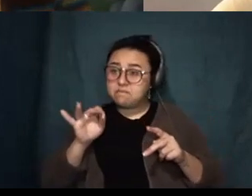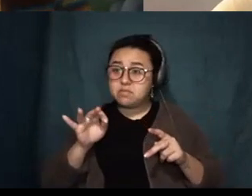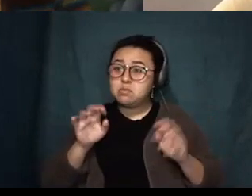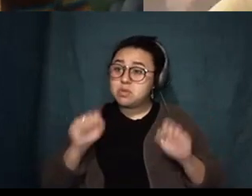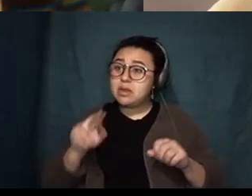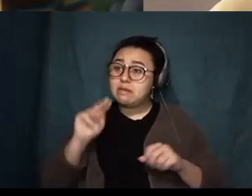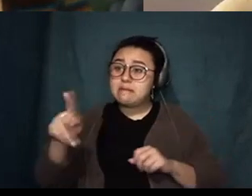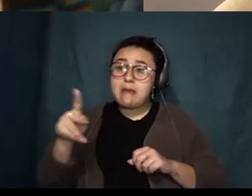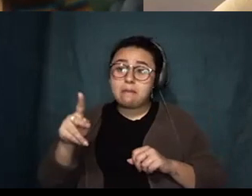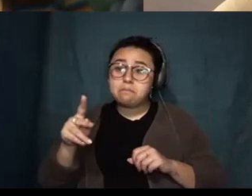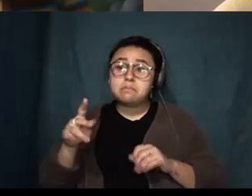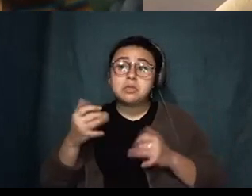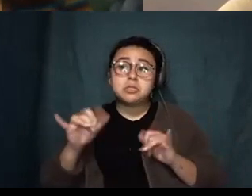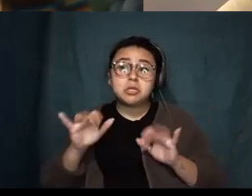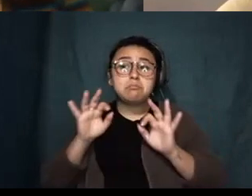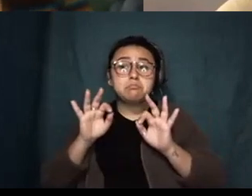I think